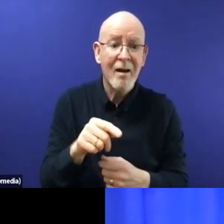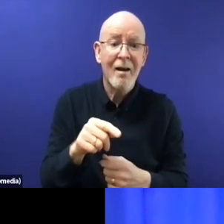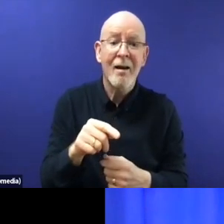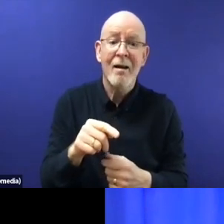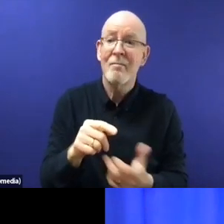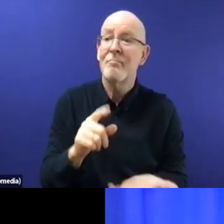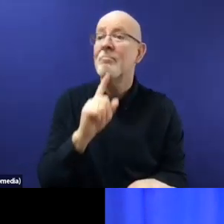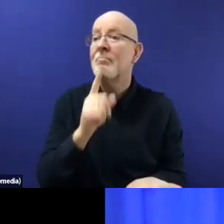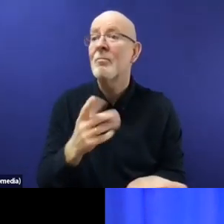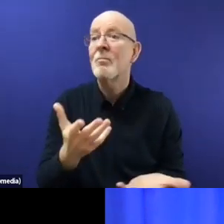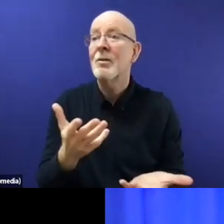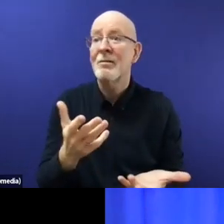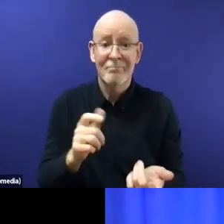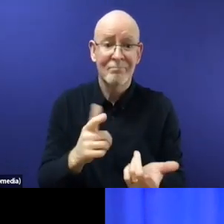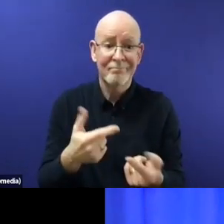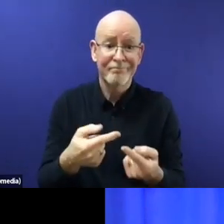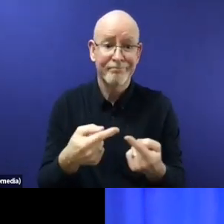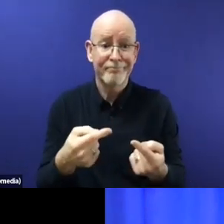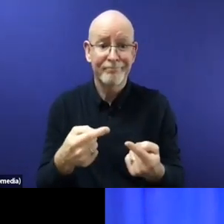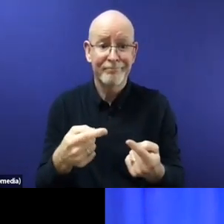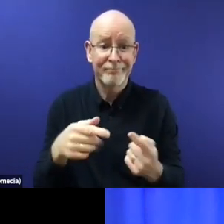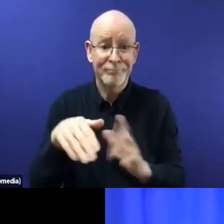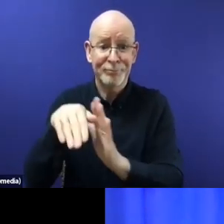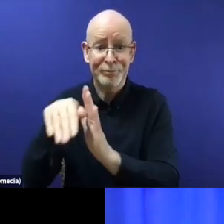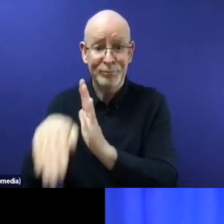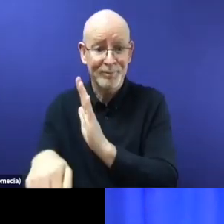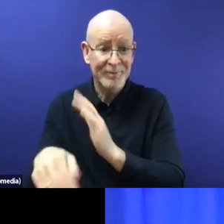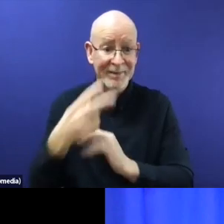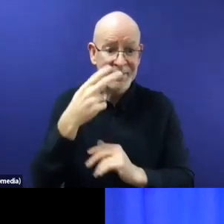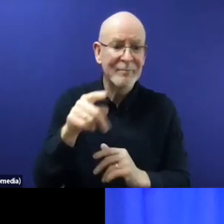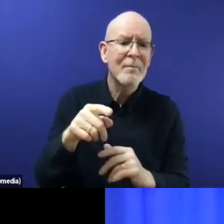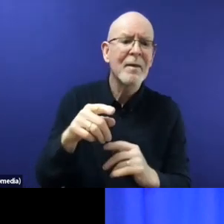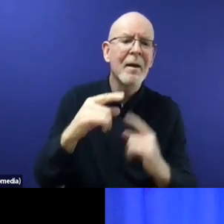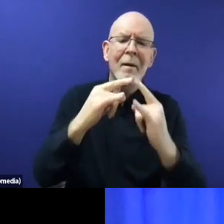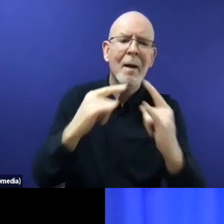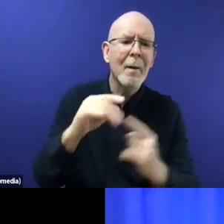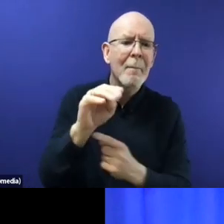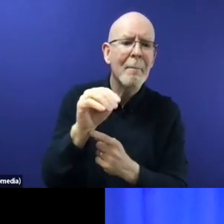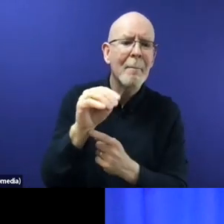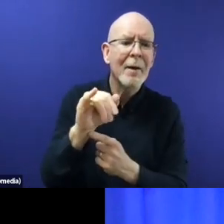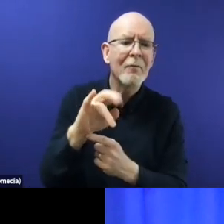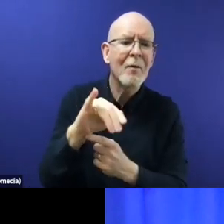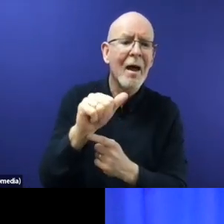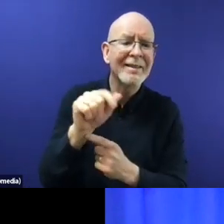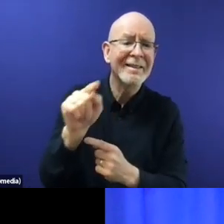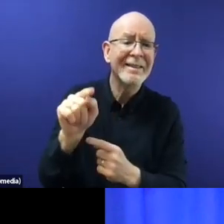changed from 2015 to when the situation of